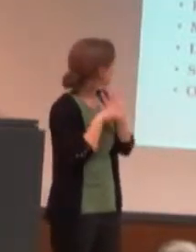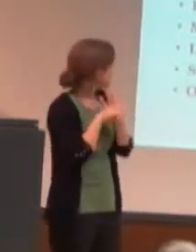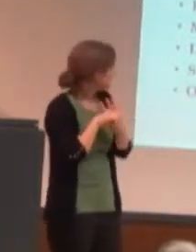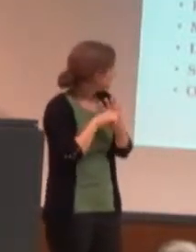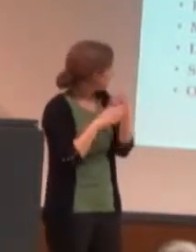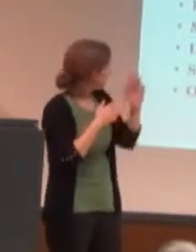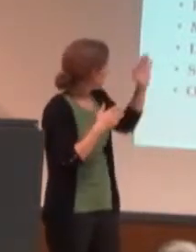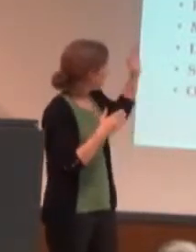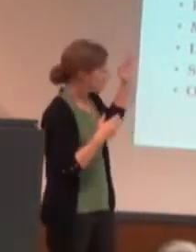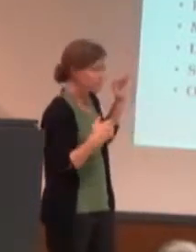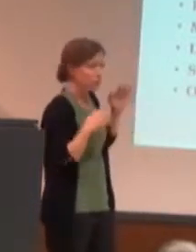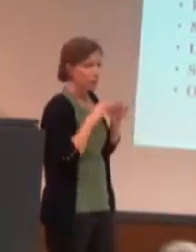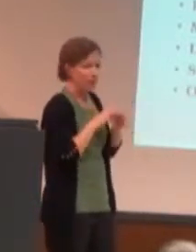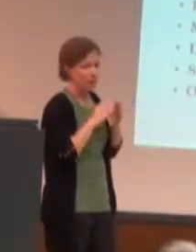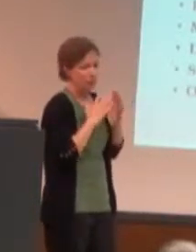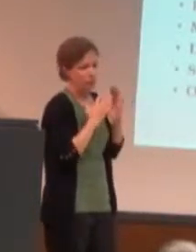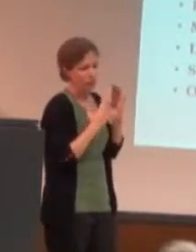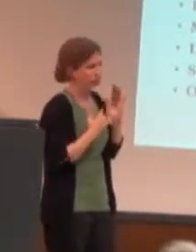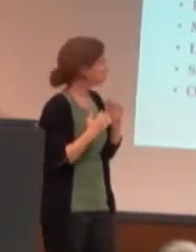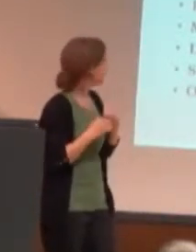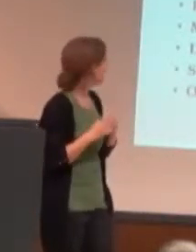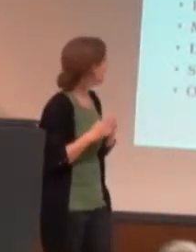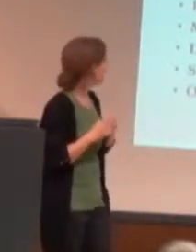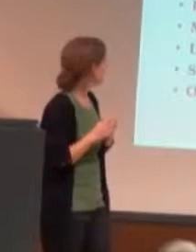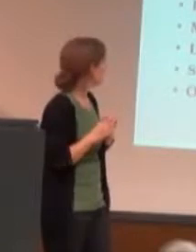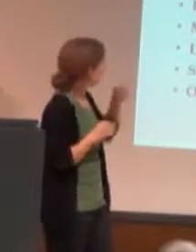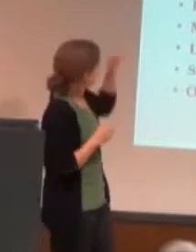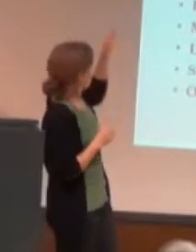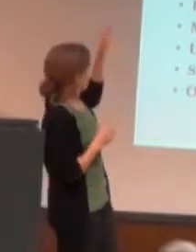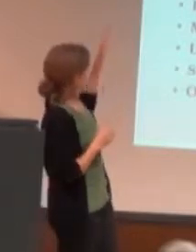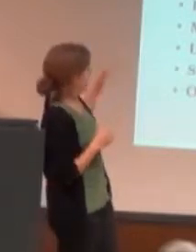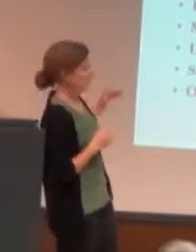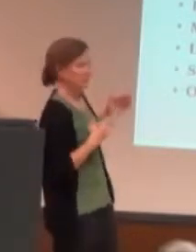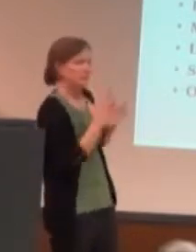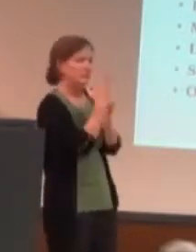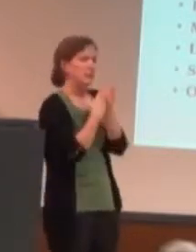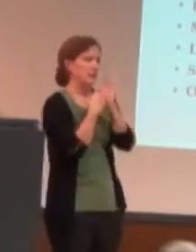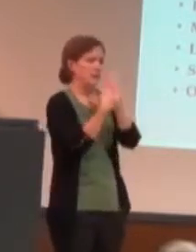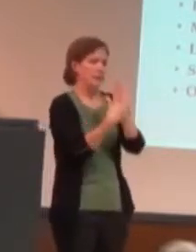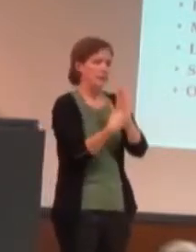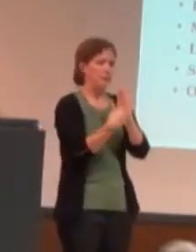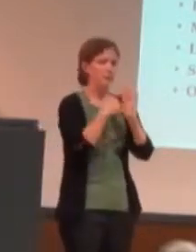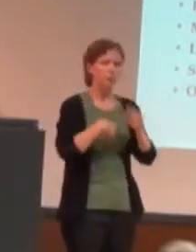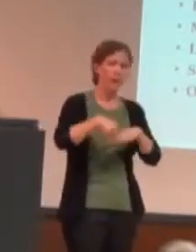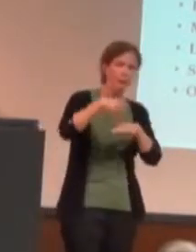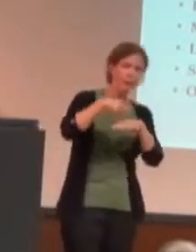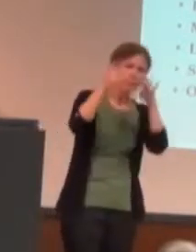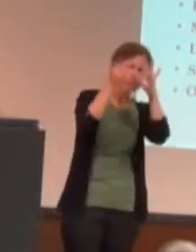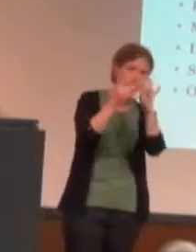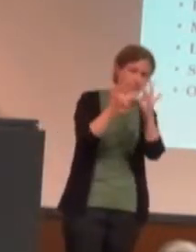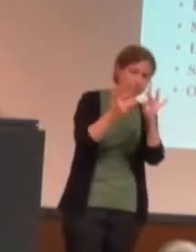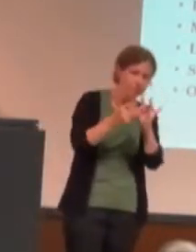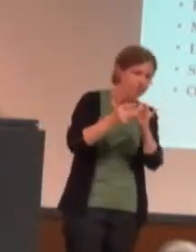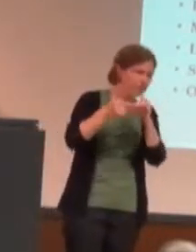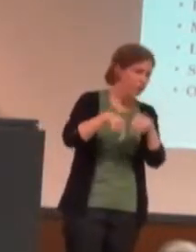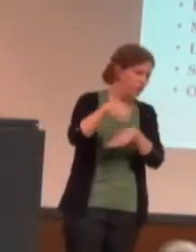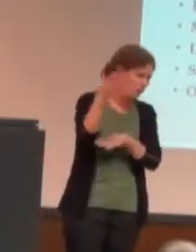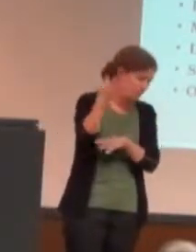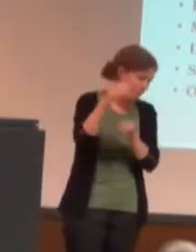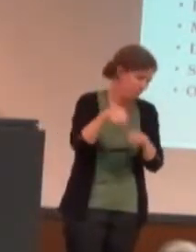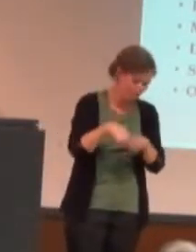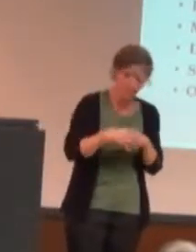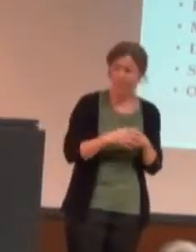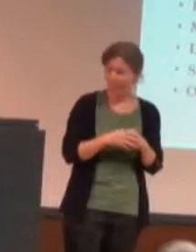Symbols, relationships, those are just examples of what you can talk about in your presentations.